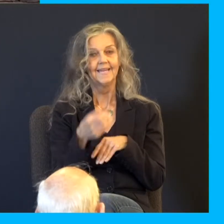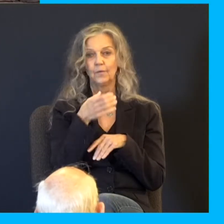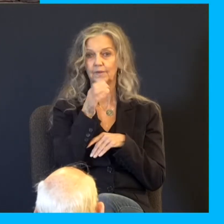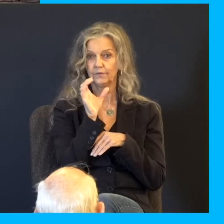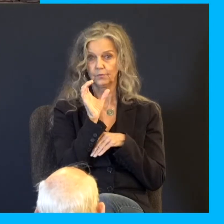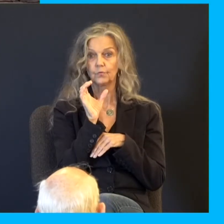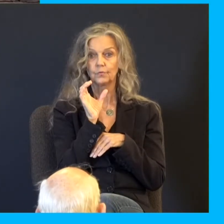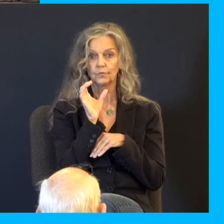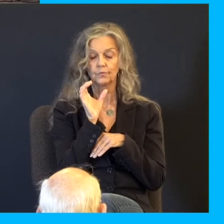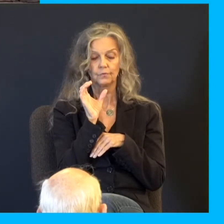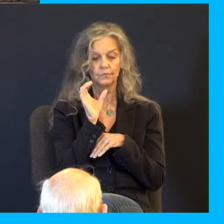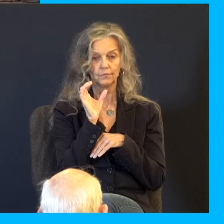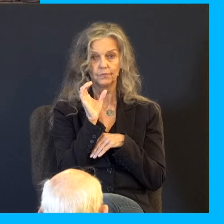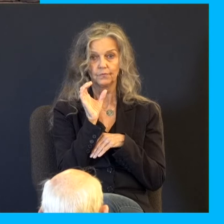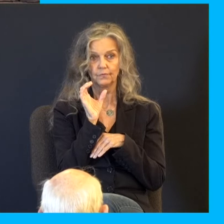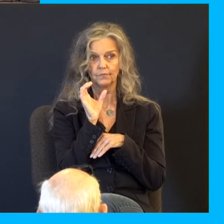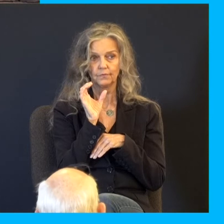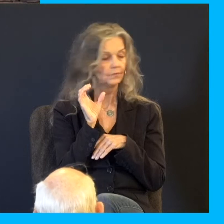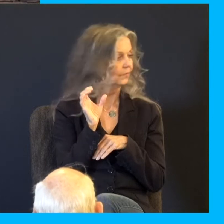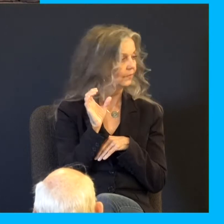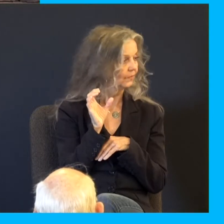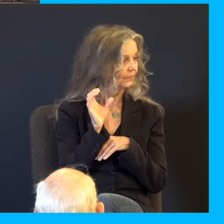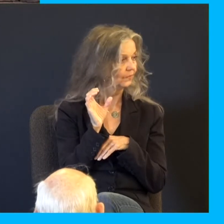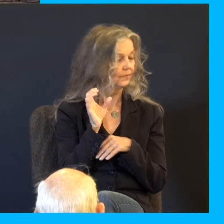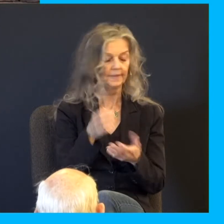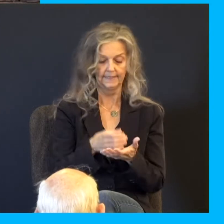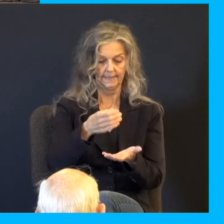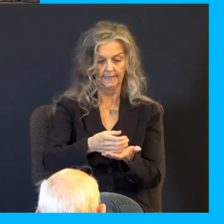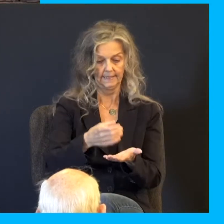looking at the sink, and there's a little tile, and I finally got a chance to look at it, and it said, water is not potable.